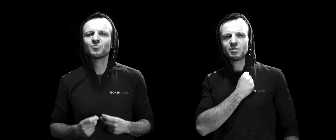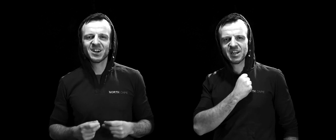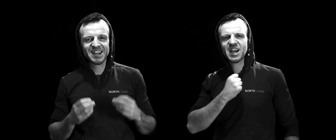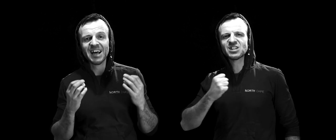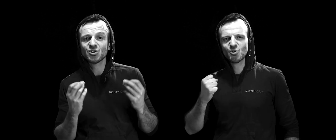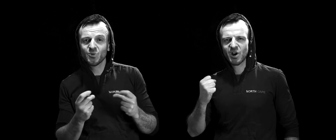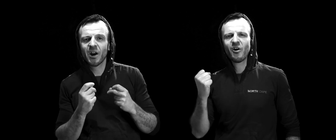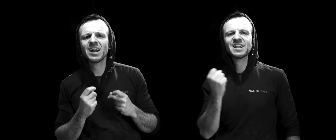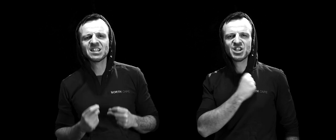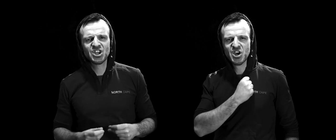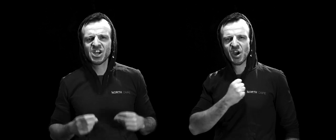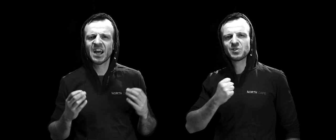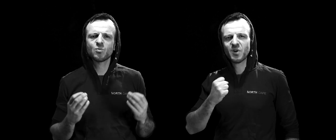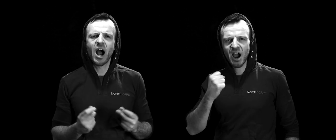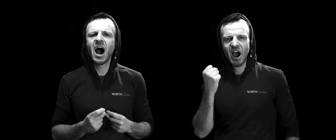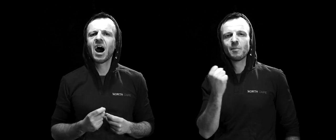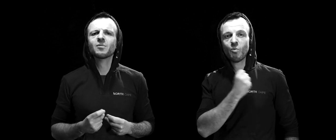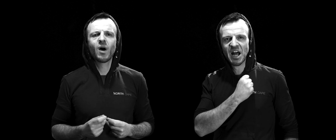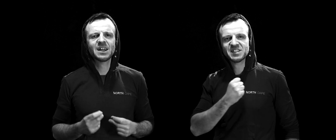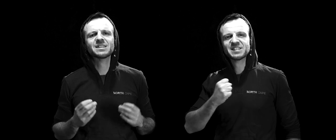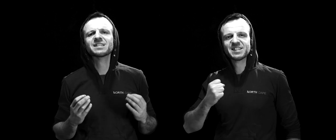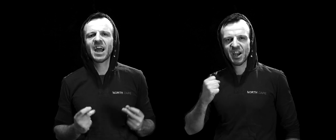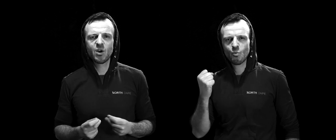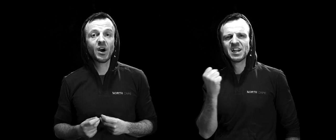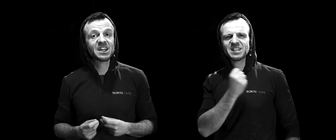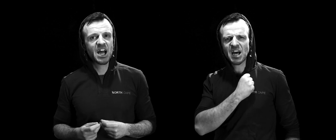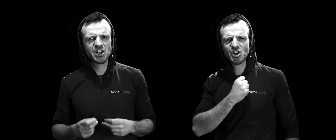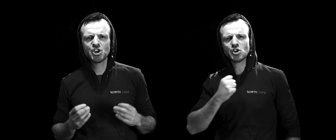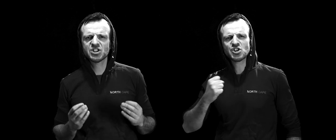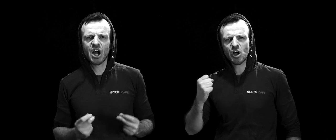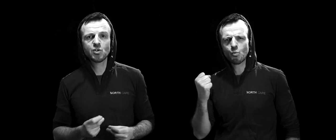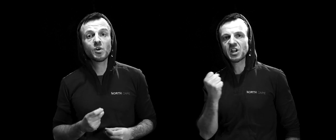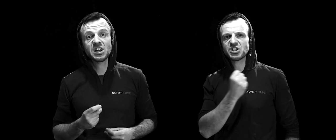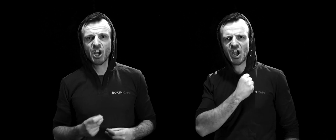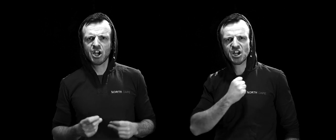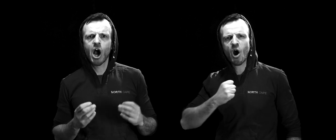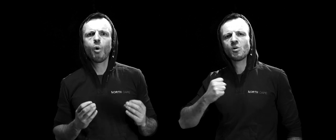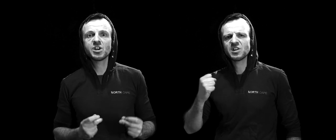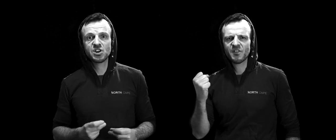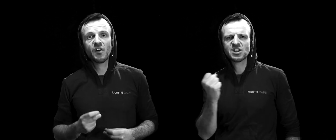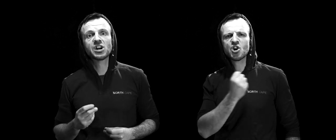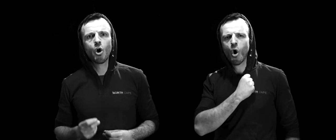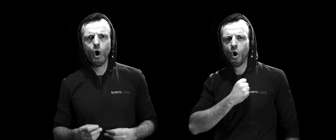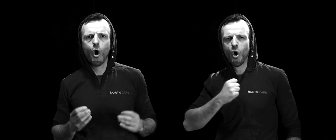to bring us sugar and tea and rum. One day when the tunnel is done, we'll take our leave and go.